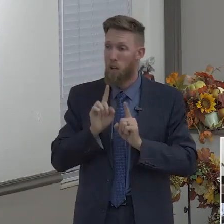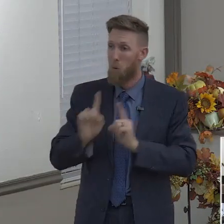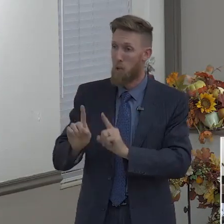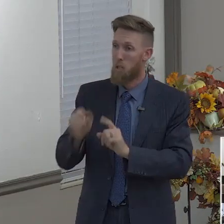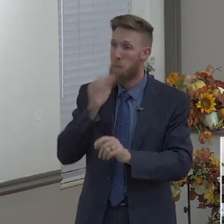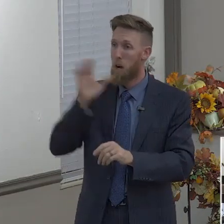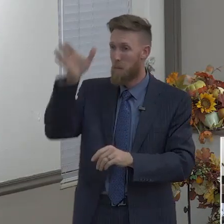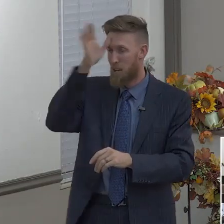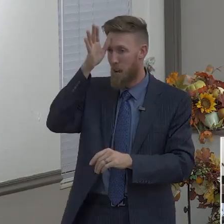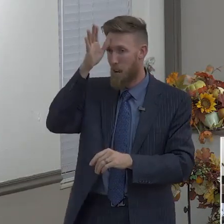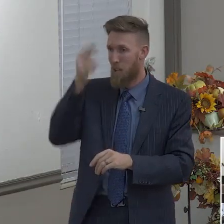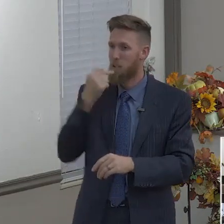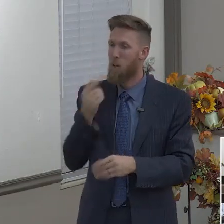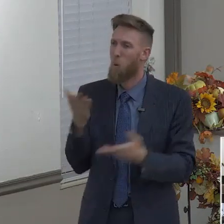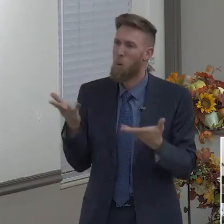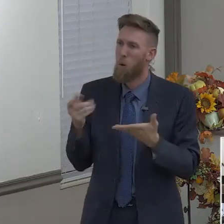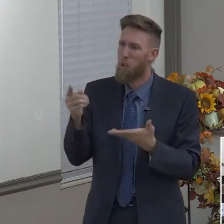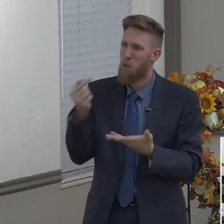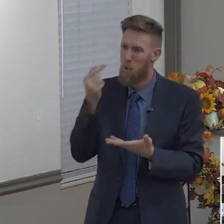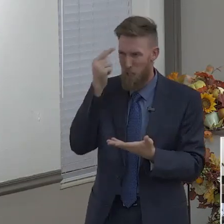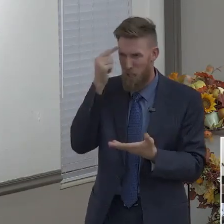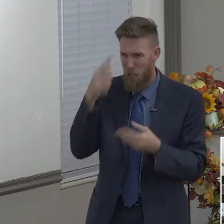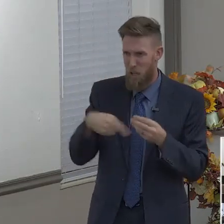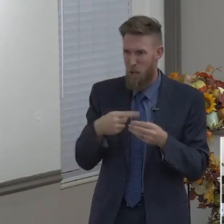might drop over dead. Maybe. I don't know.